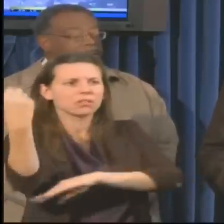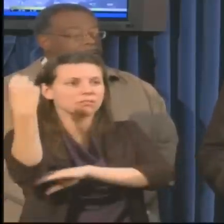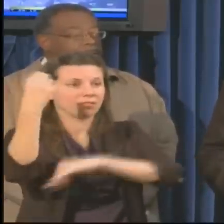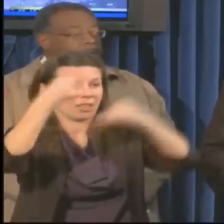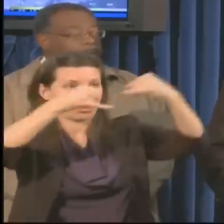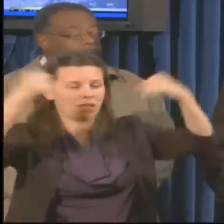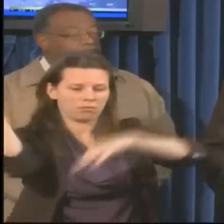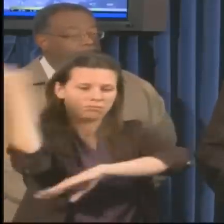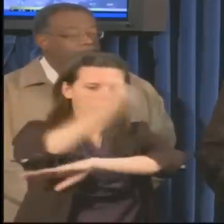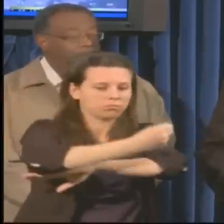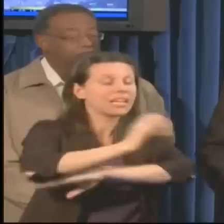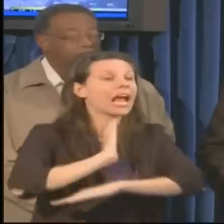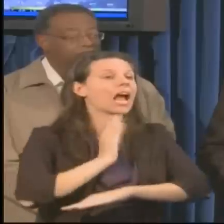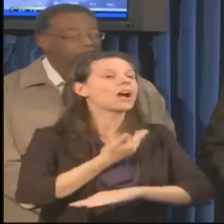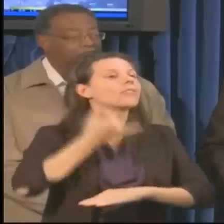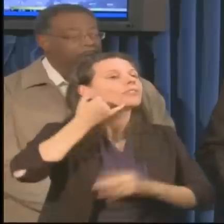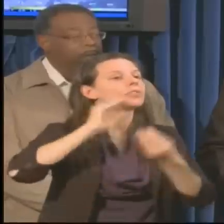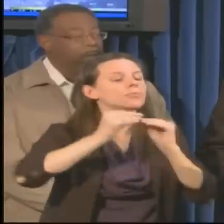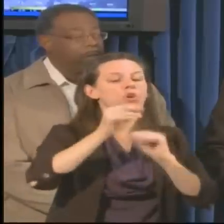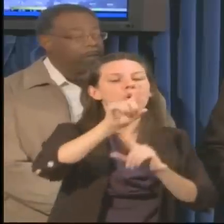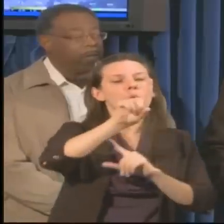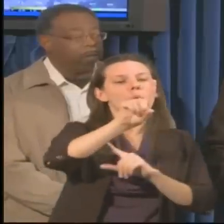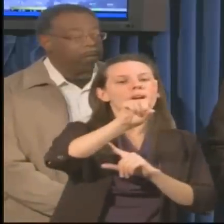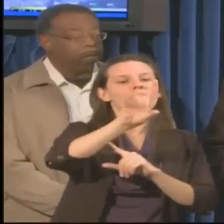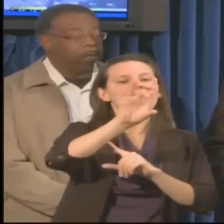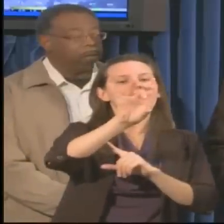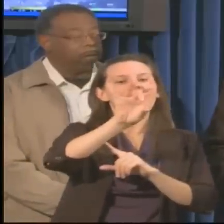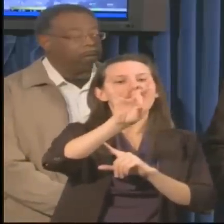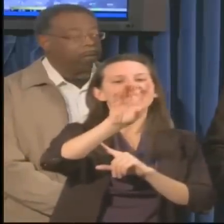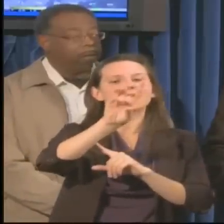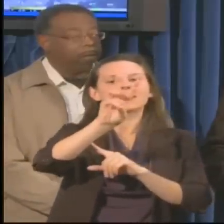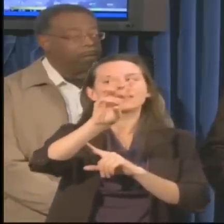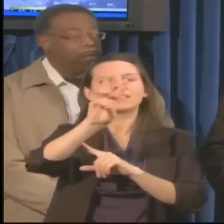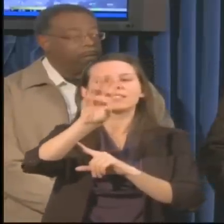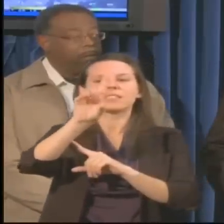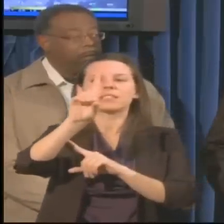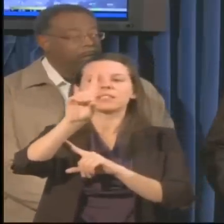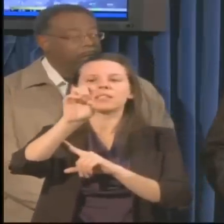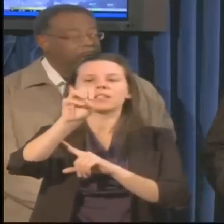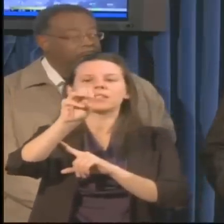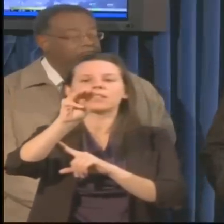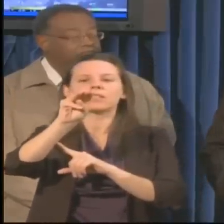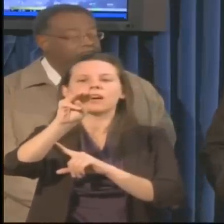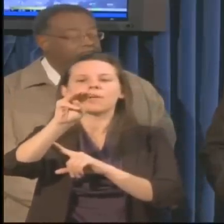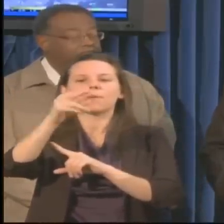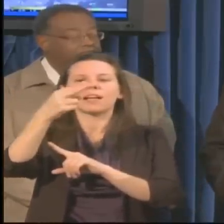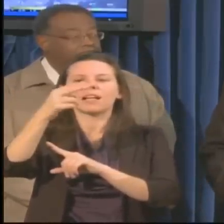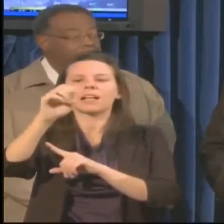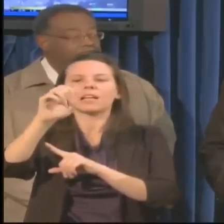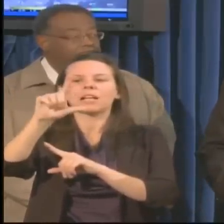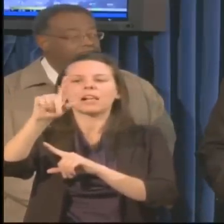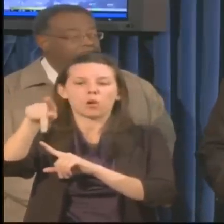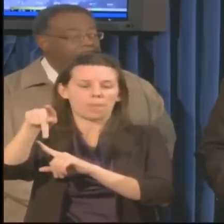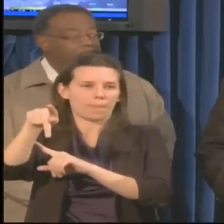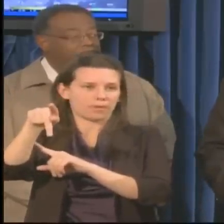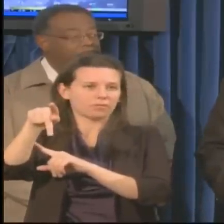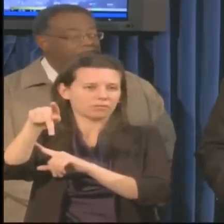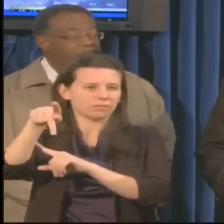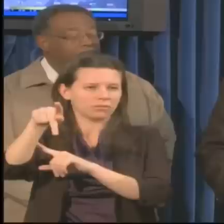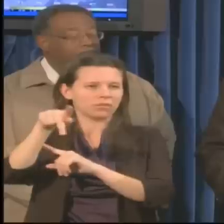that phone number is 1-866-DOM-HELP or 1-866-366